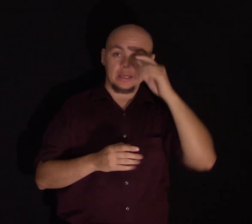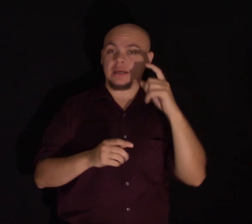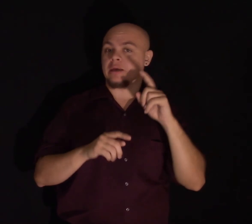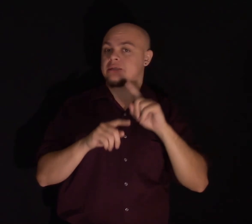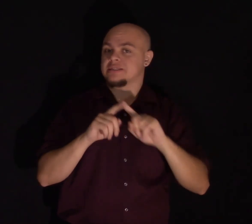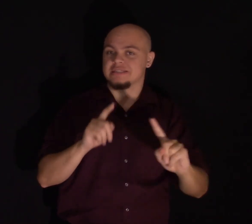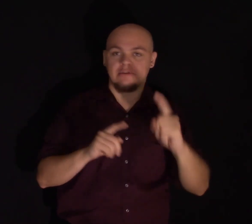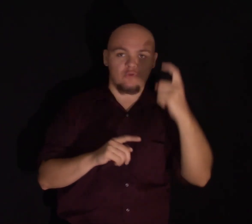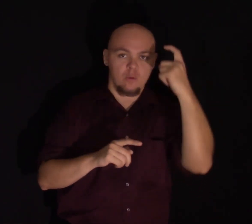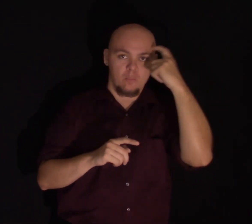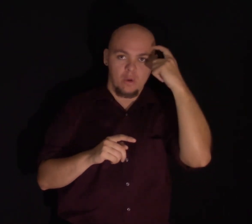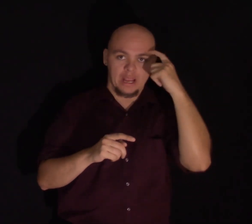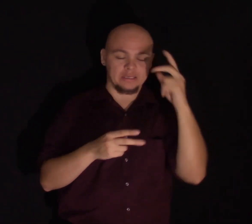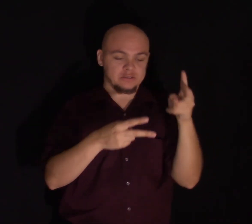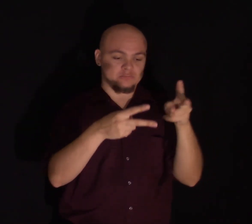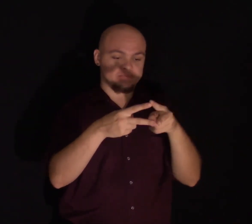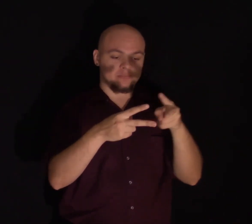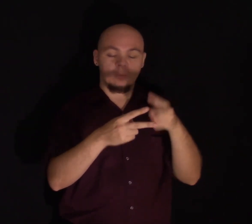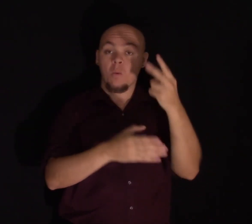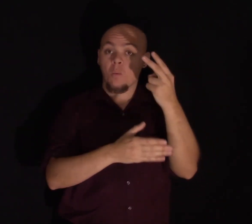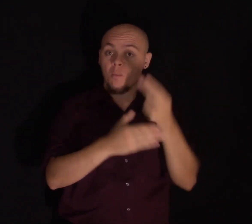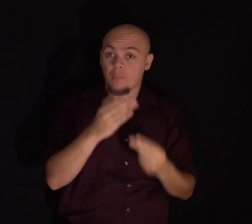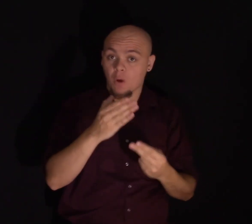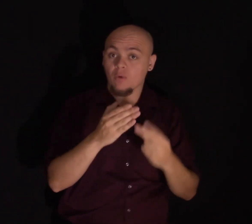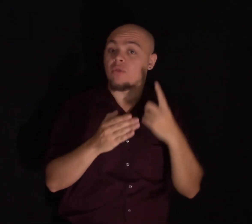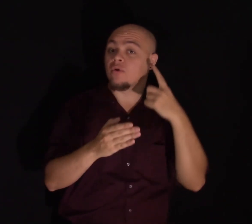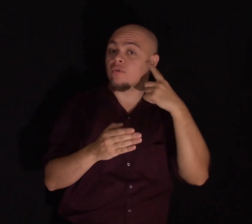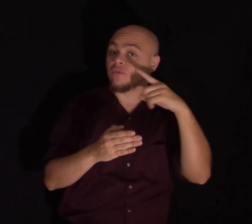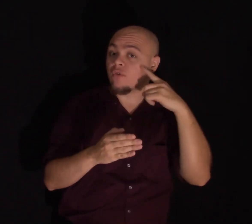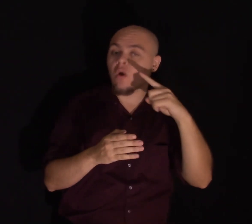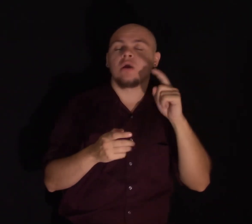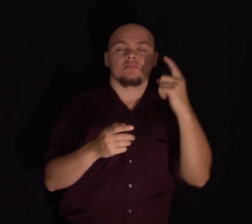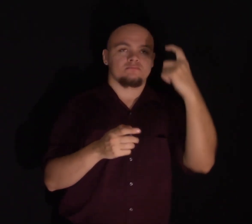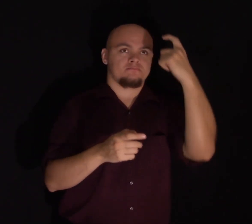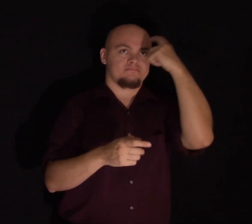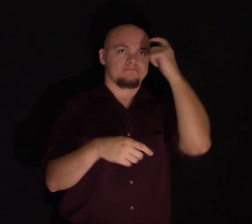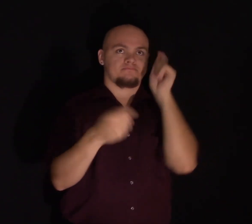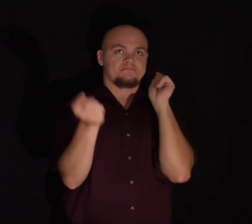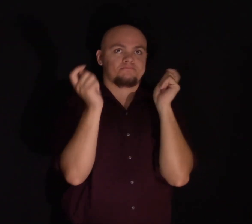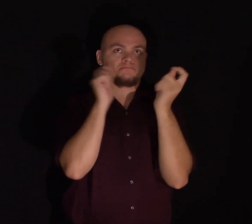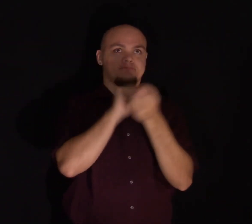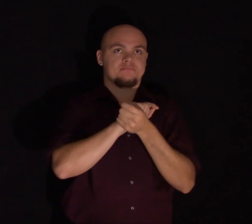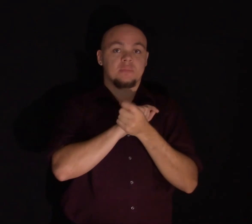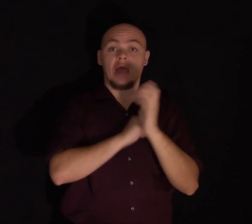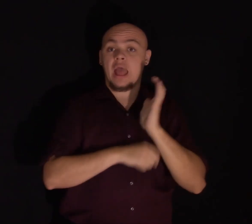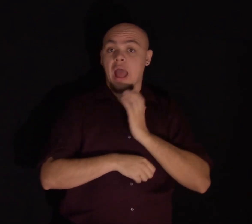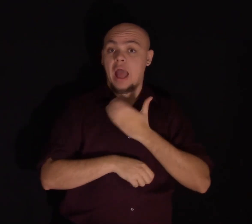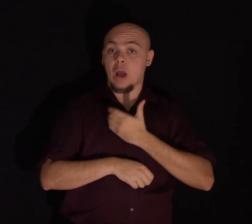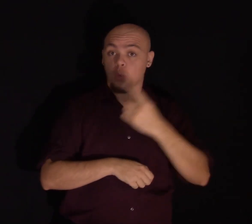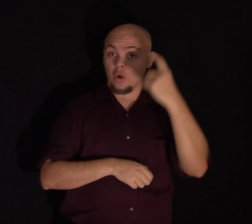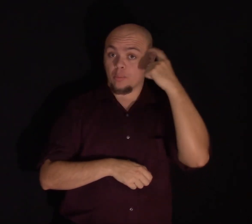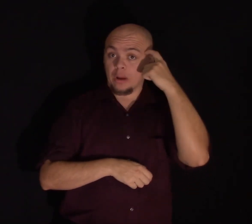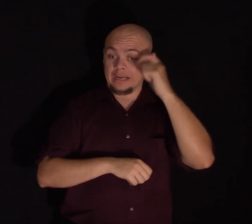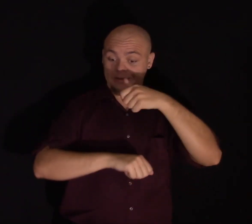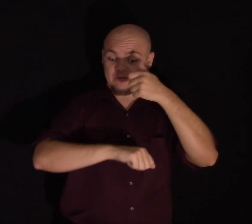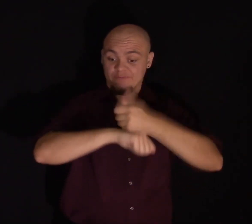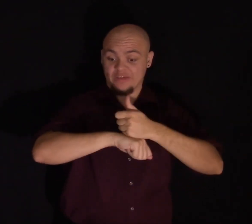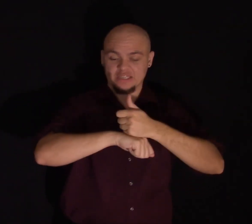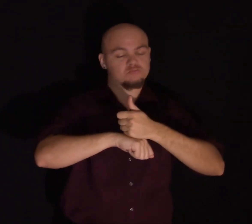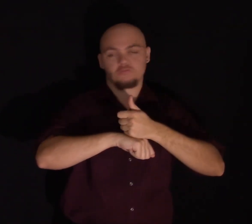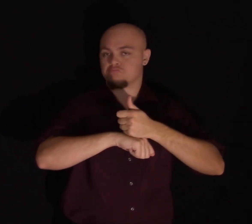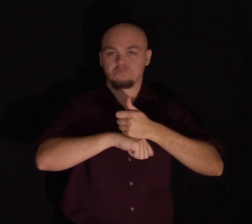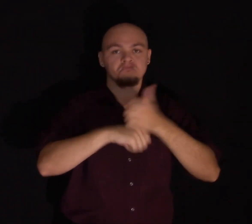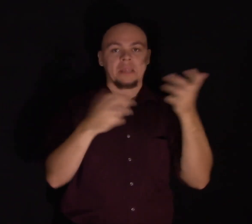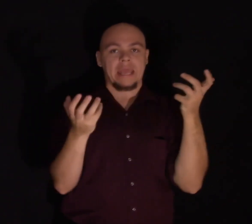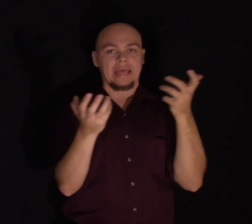We need both to produce real transformation. The wiring in our brains is not fixed, it's adaptable,